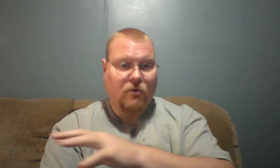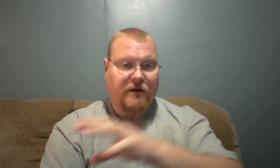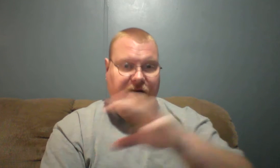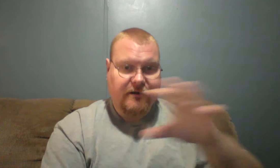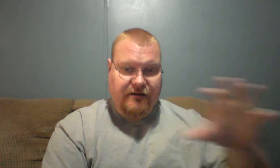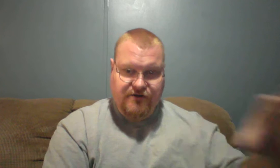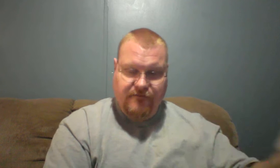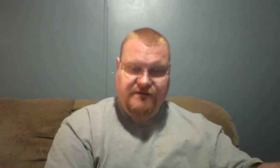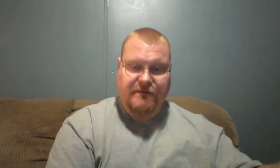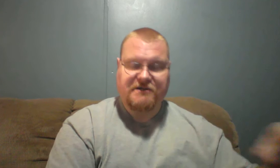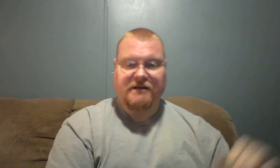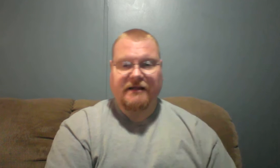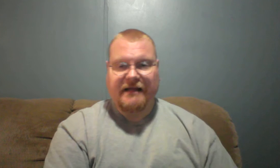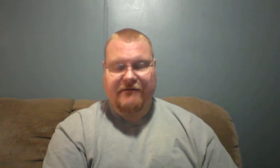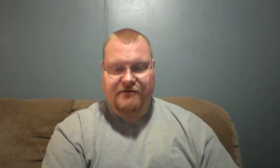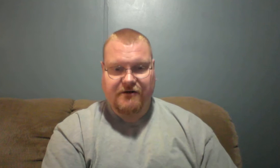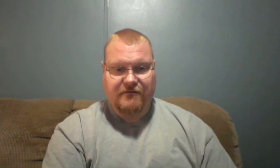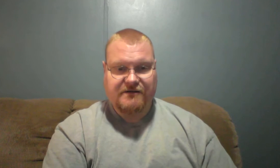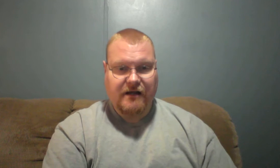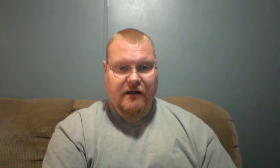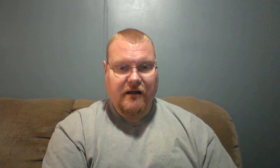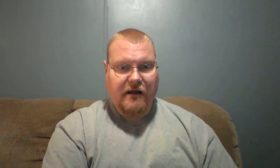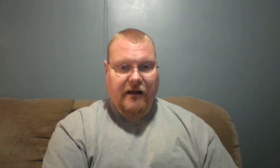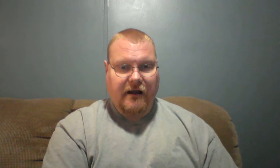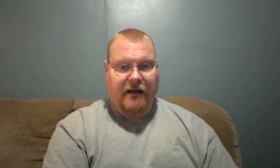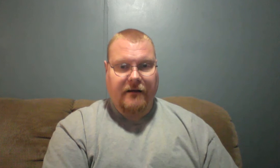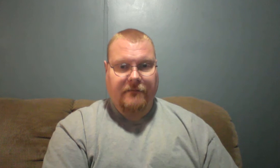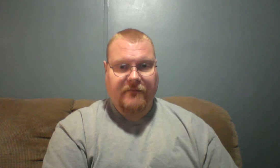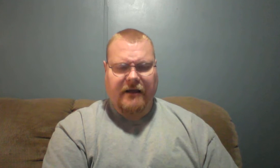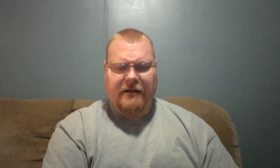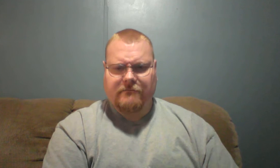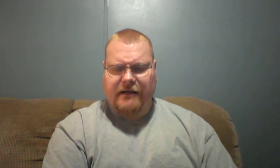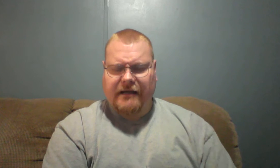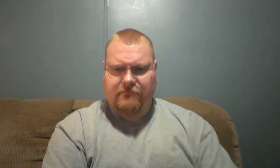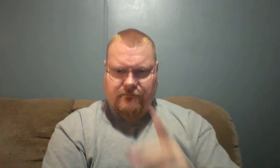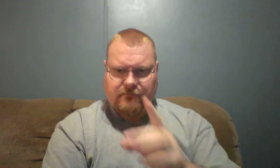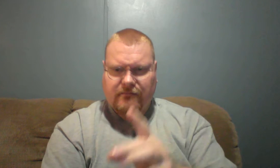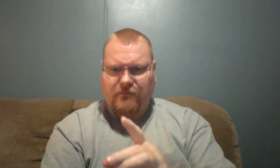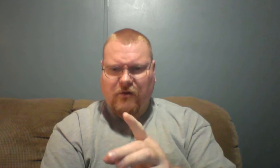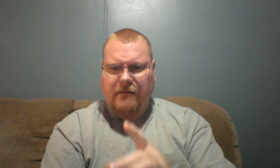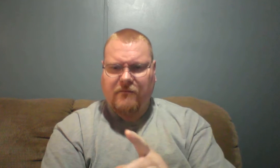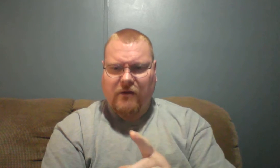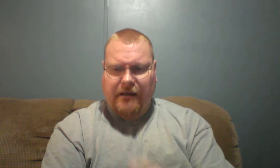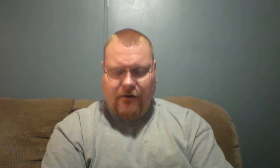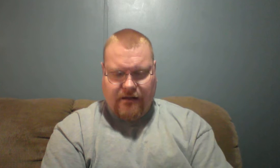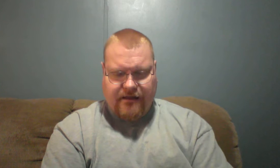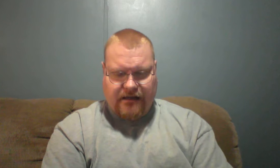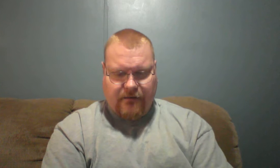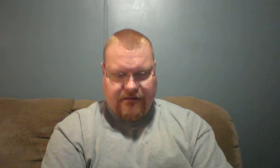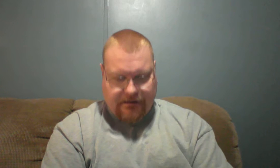morning in service and mentioned it in the evening service. Uh, and, and while I'm, while I'm on that thinking about that